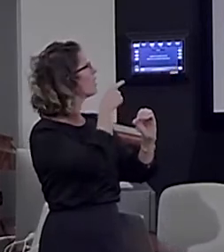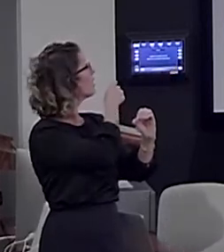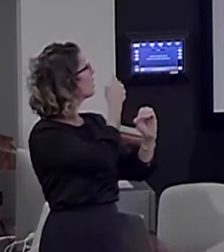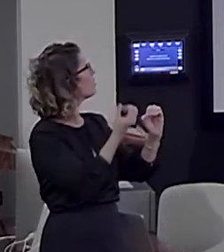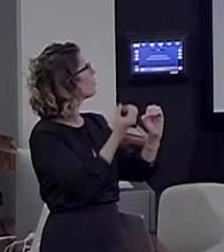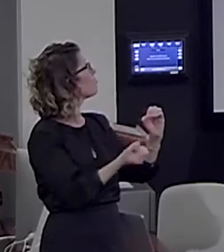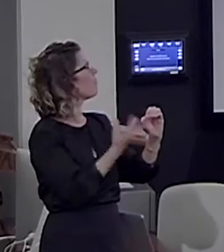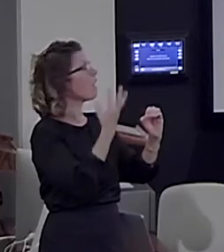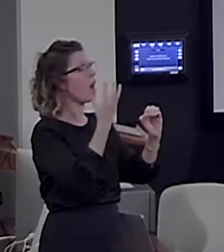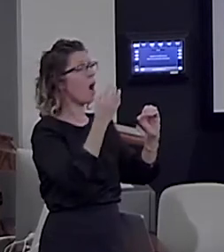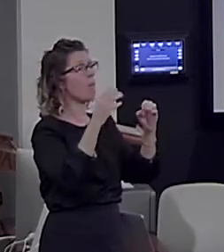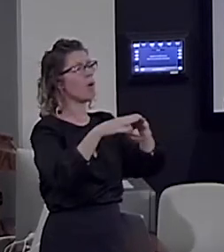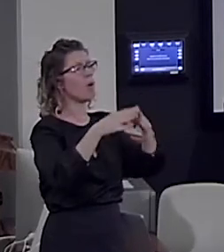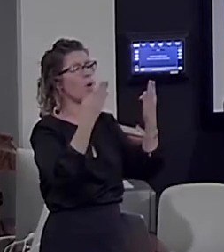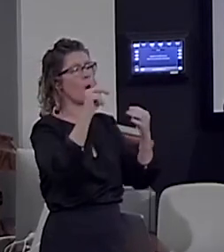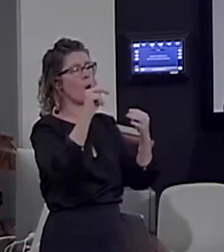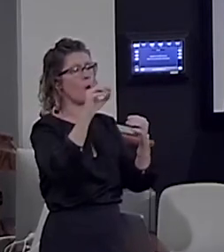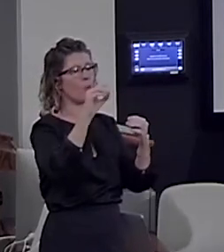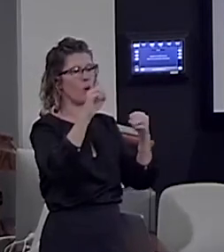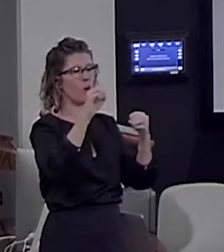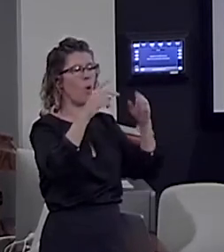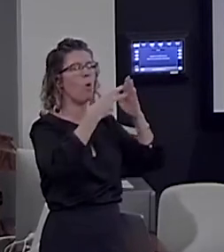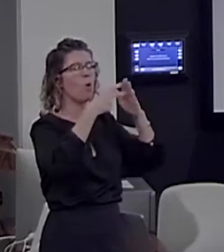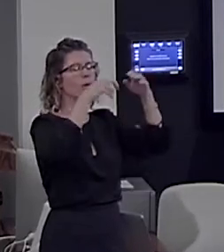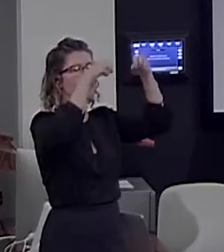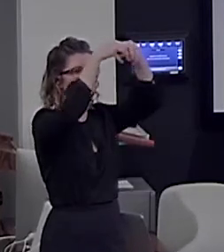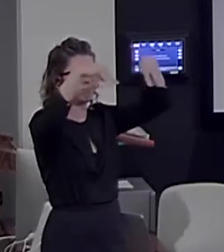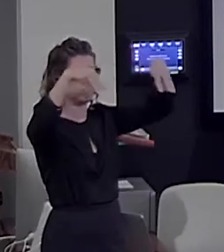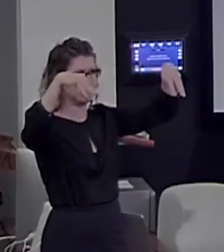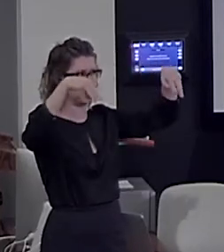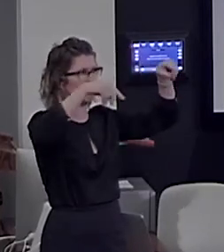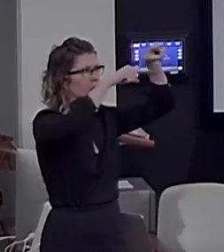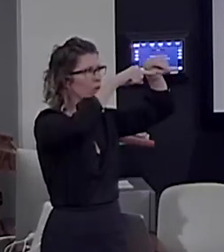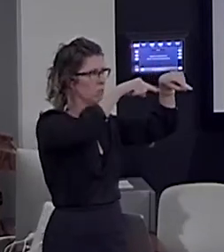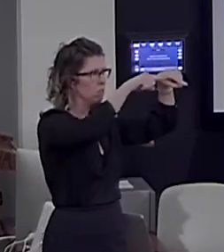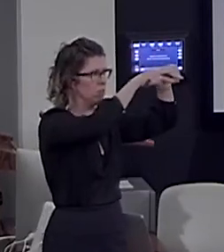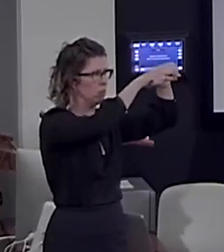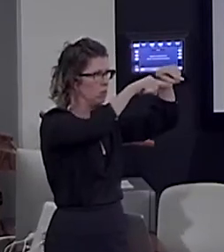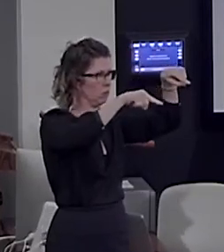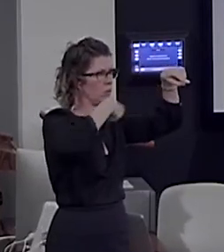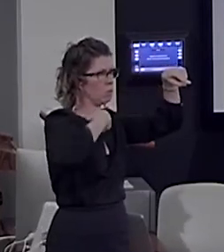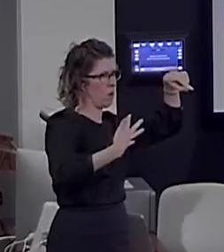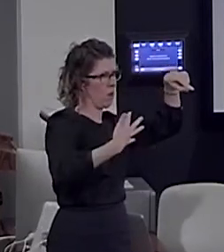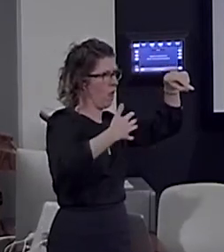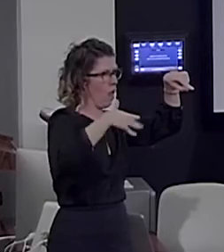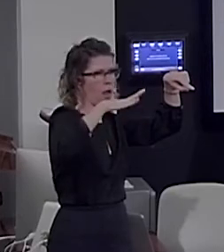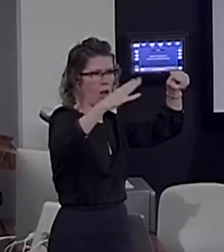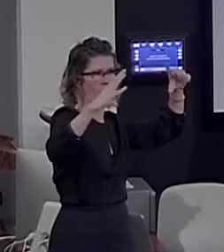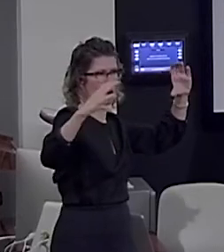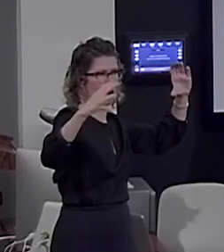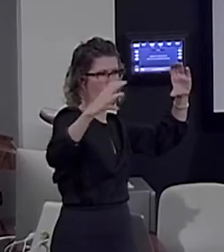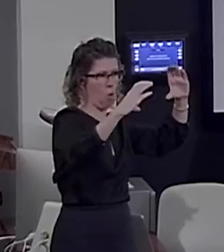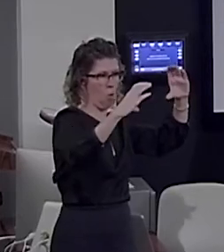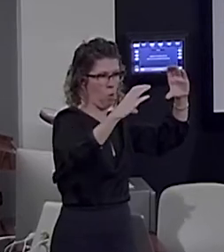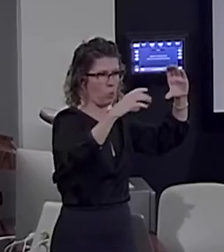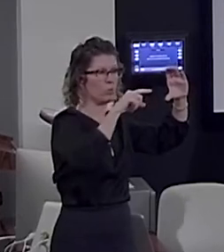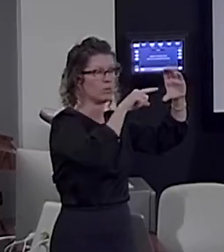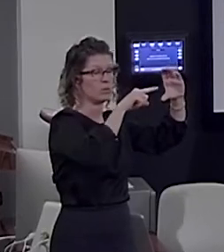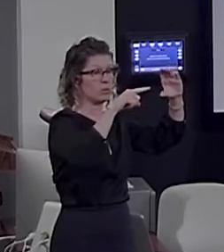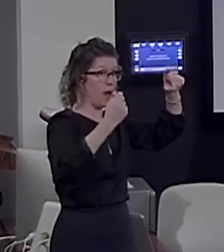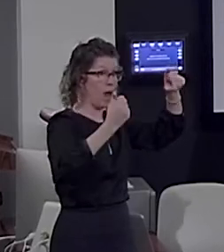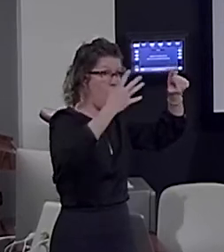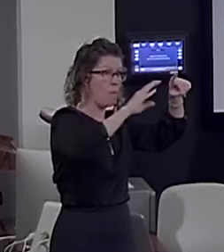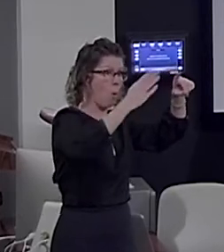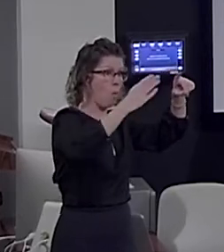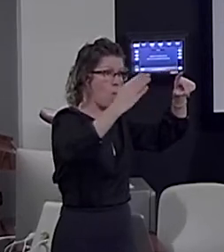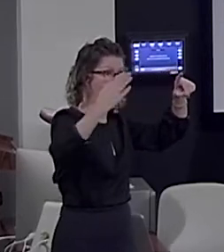number of words or constituents that have not yet been closed together is predictive of the amount of gamma activity. And this is our